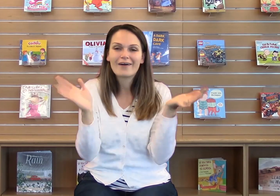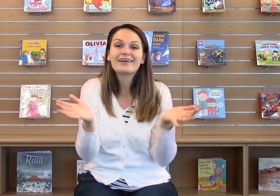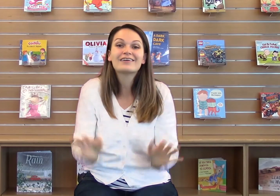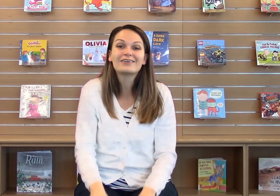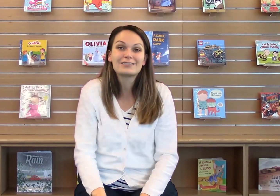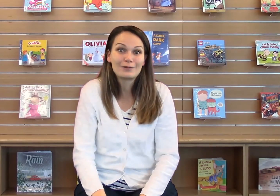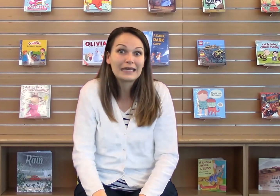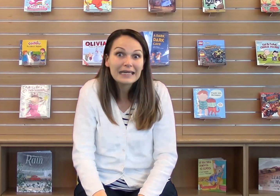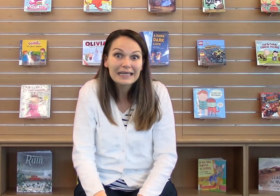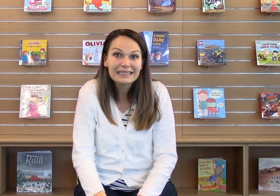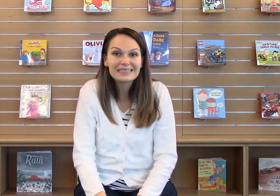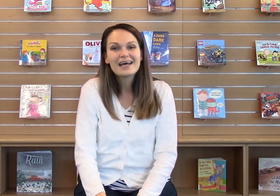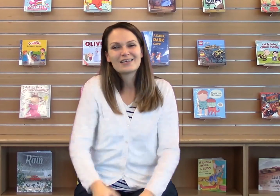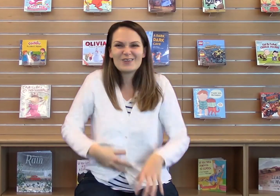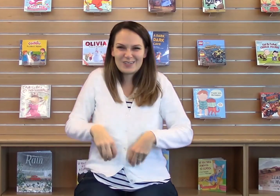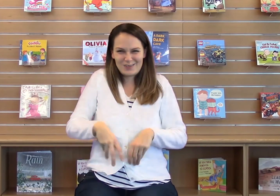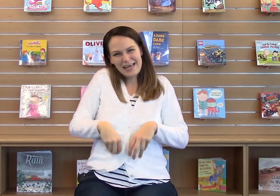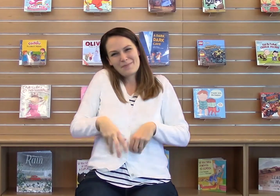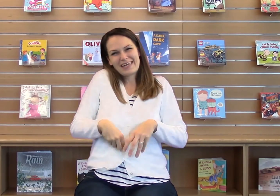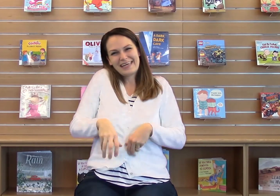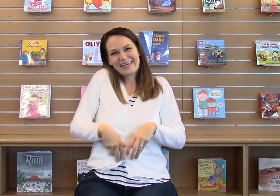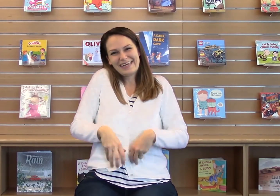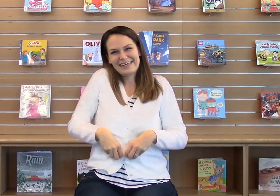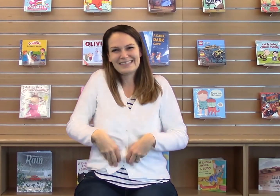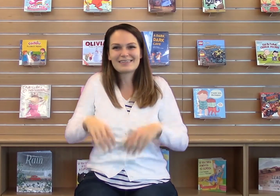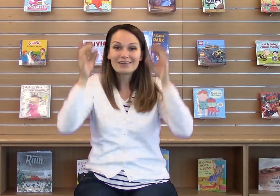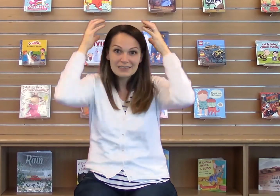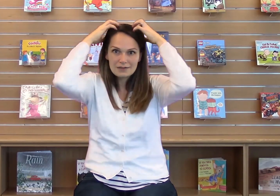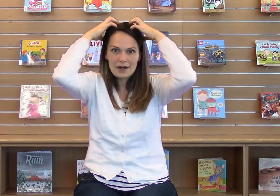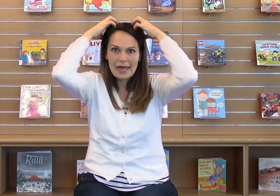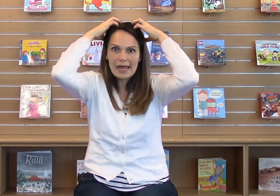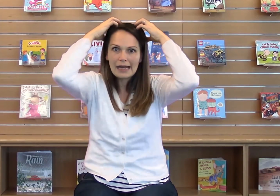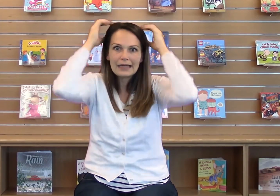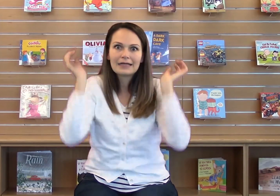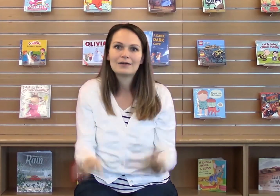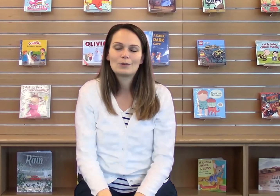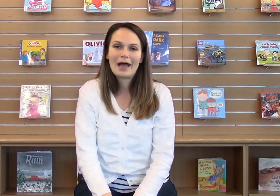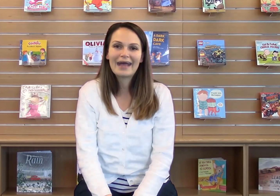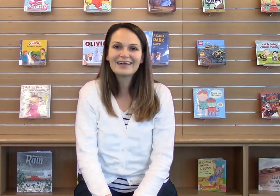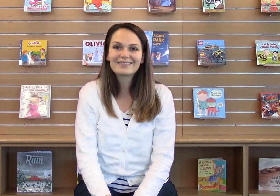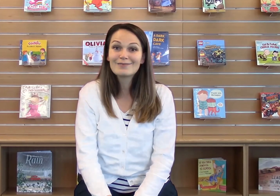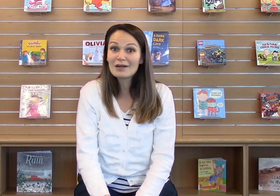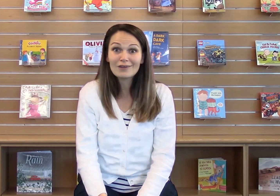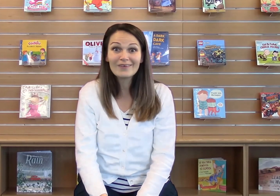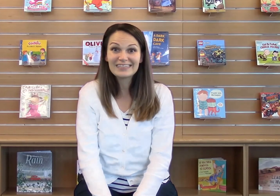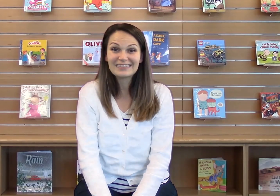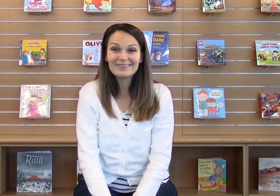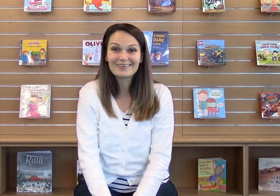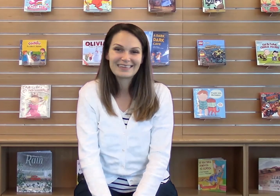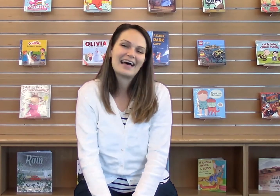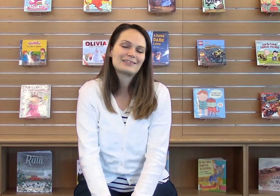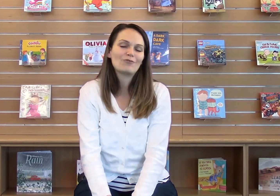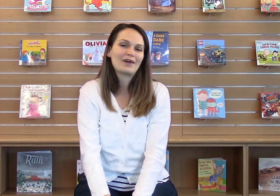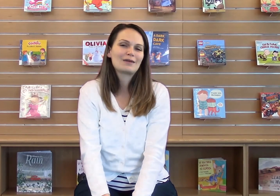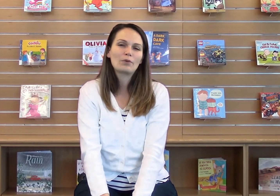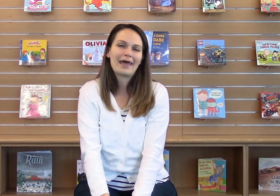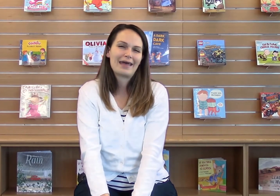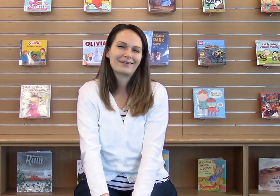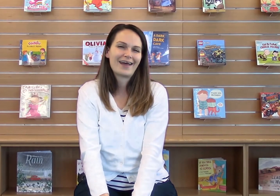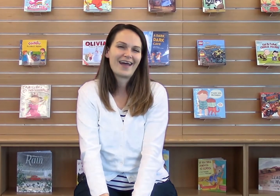Or you could do knees. You could do tummies. You could do your head. Right? Whatever you want to do. Lots of fun to play. Okay?